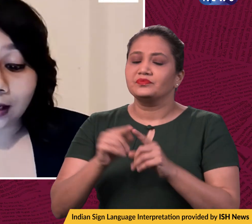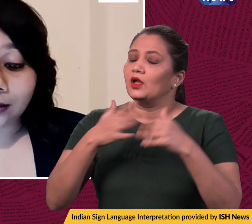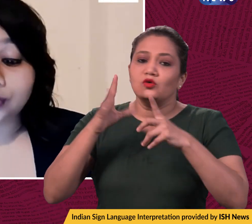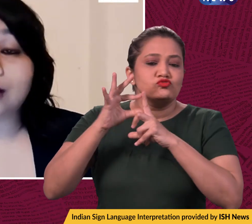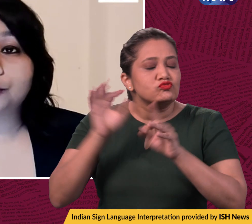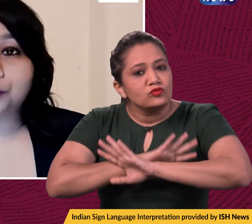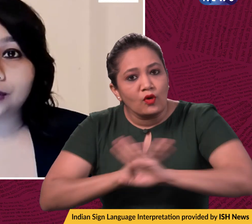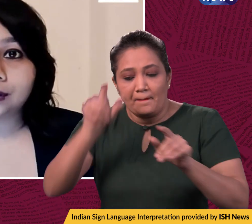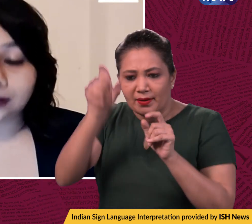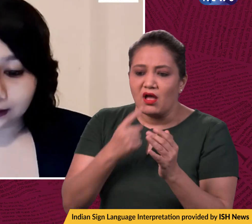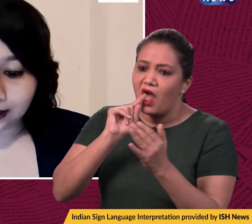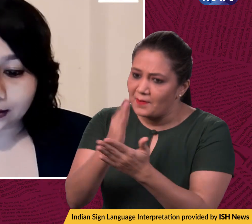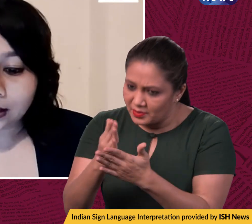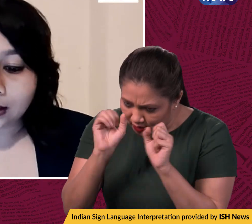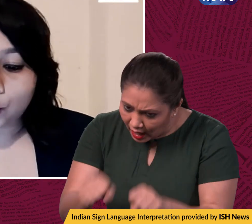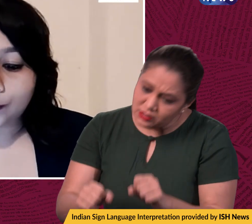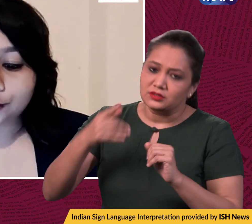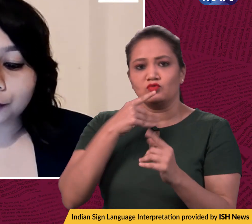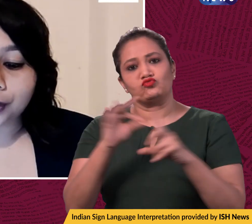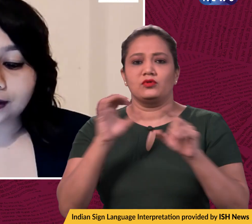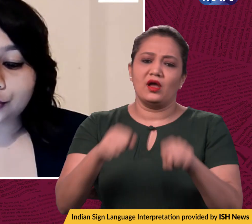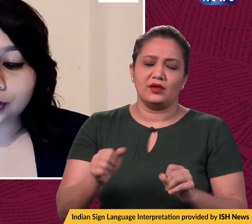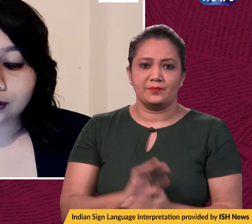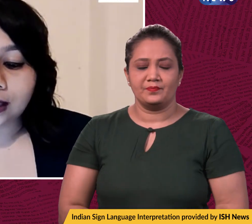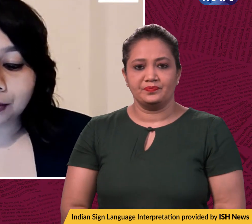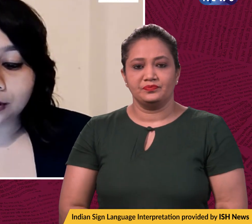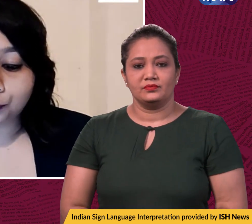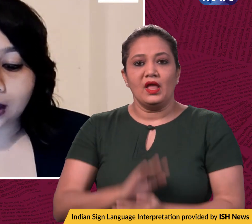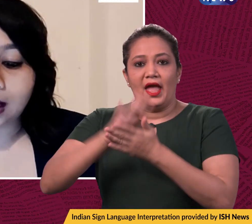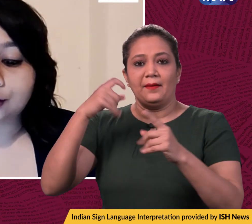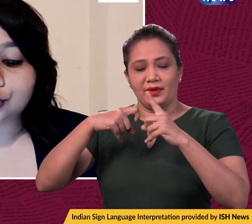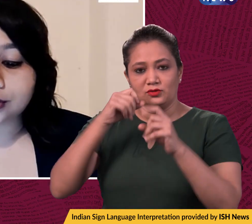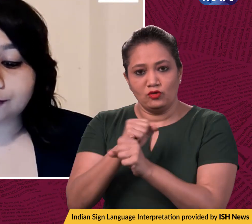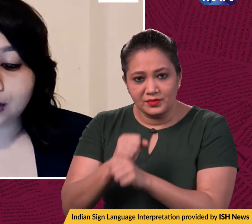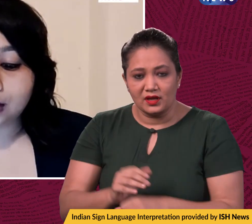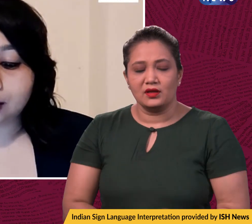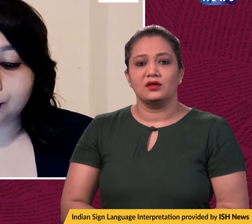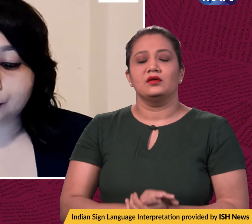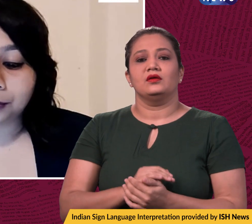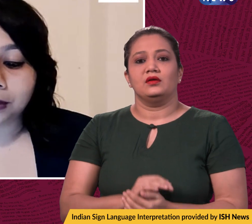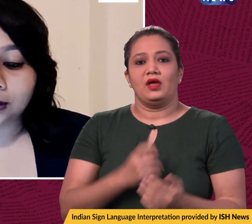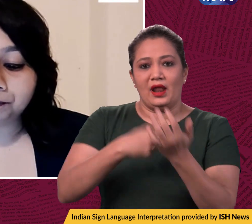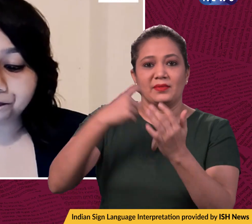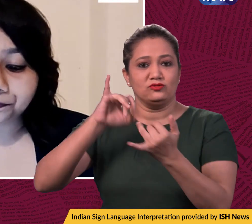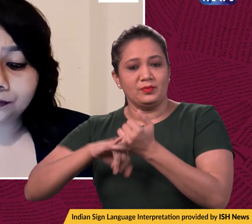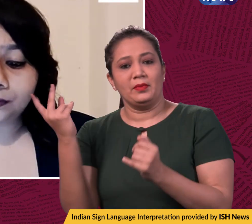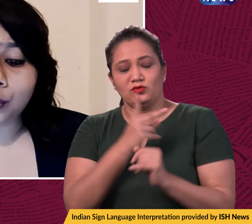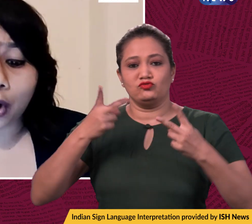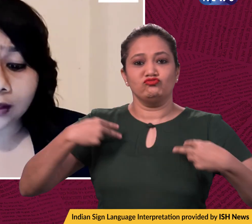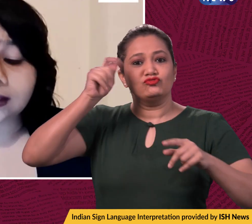done without the person's consent. Now, a bench comprising Justice Hemant Gupta and Justice V. Rama Subramanya was